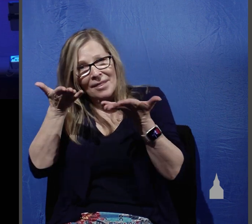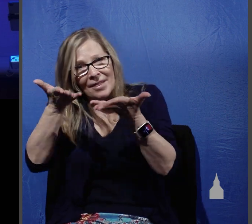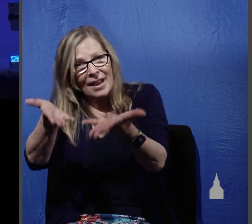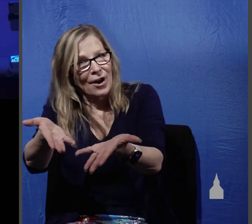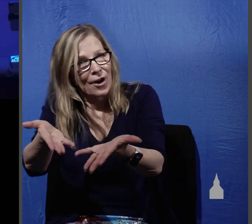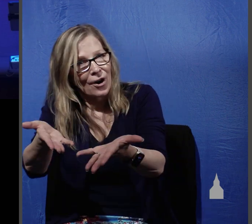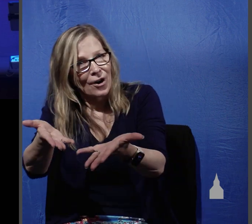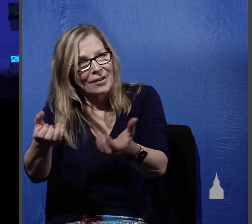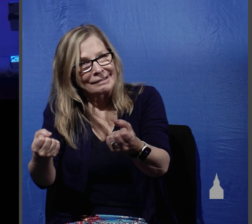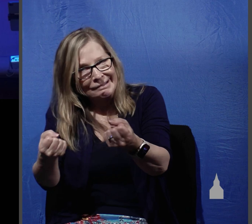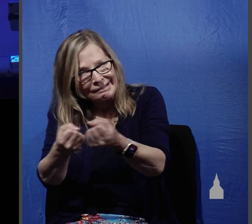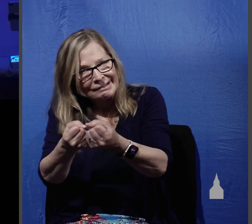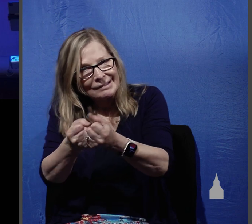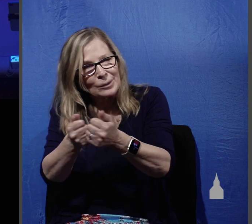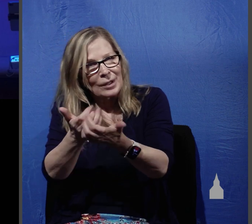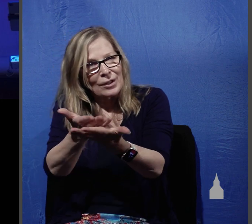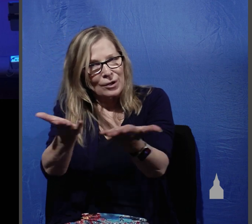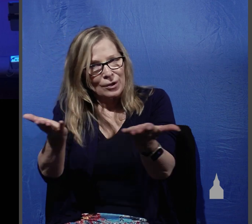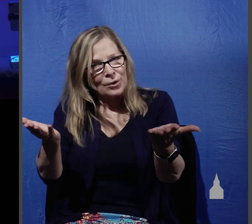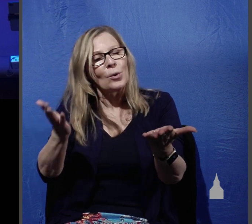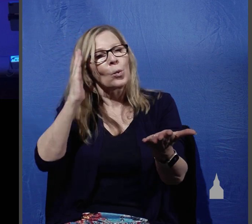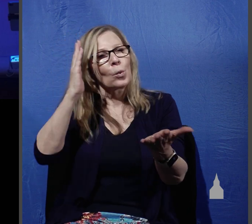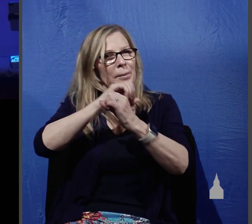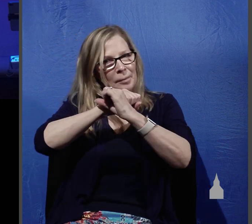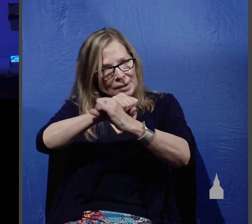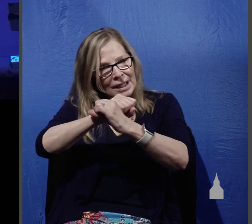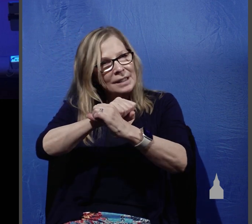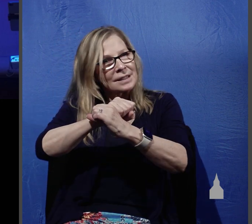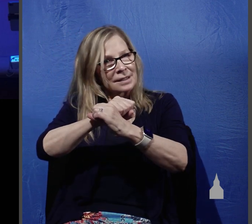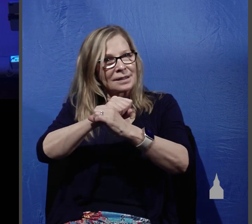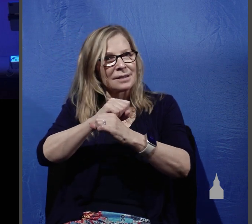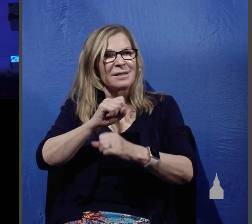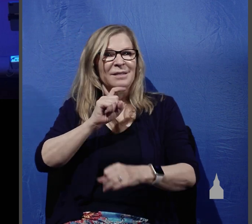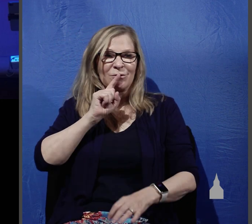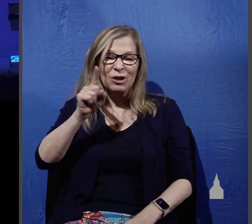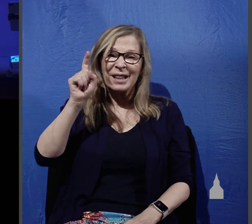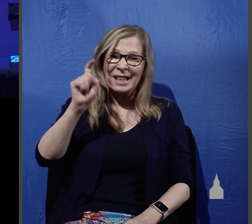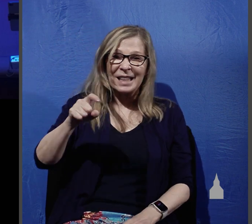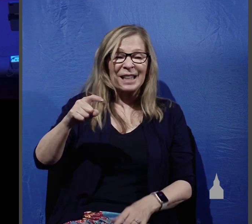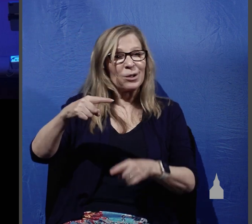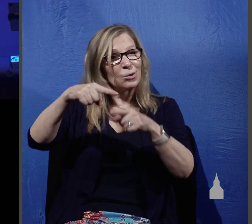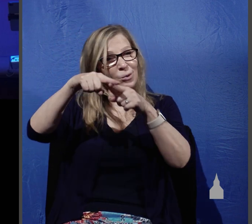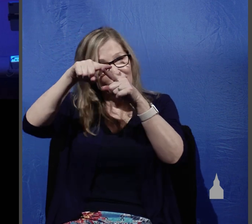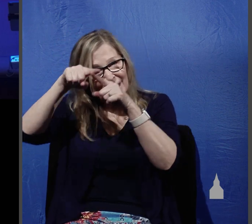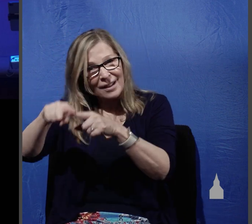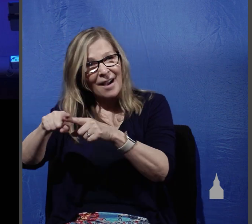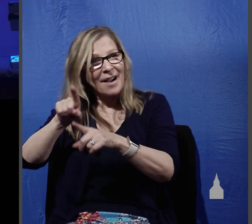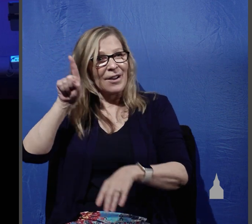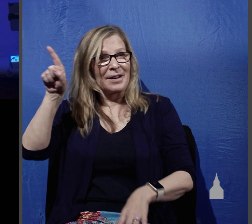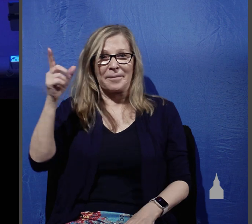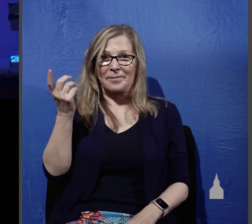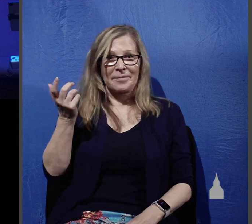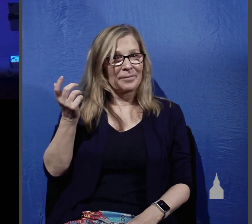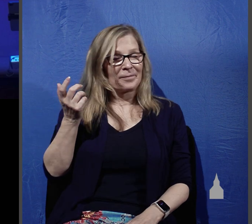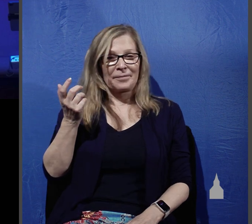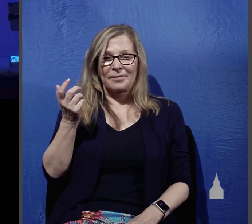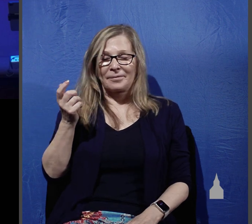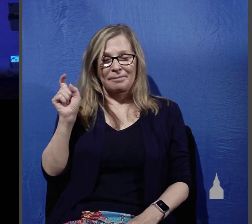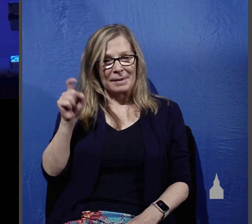is with the lambs to protect them and they really need to rely upon him and depend upon him and